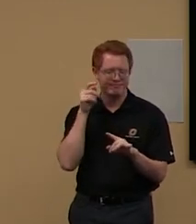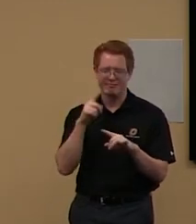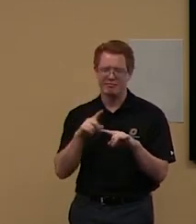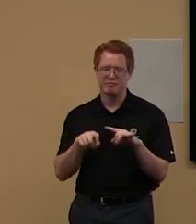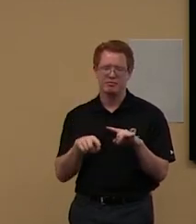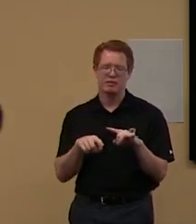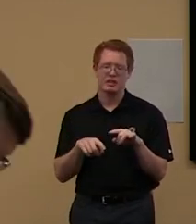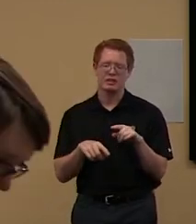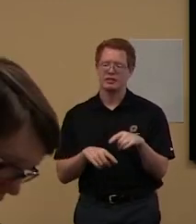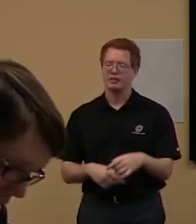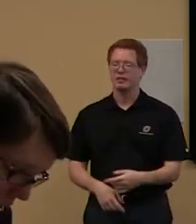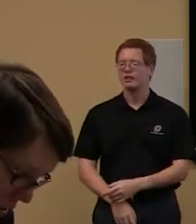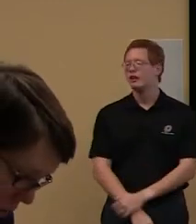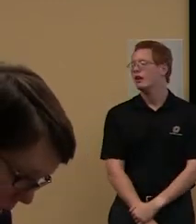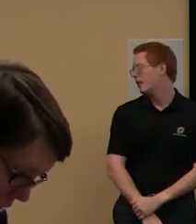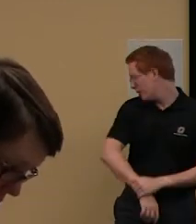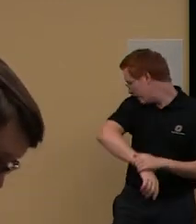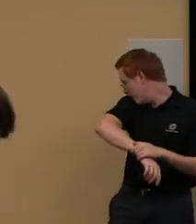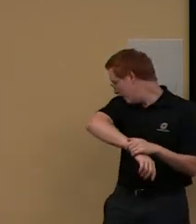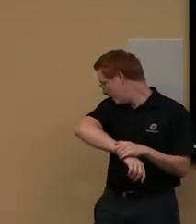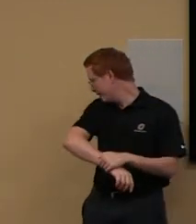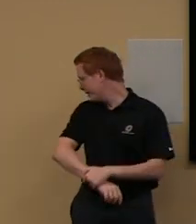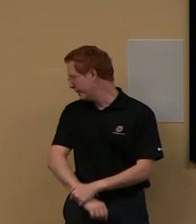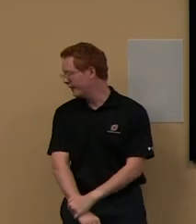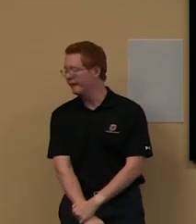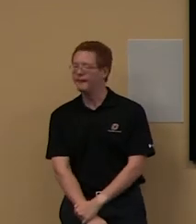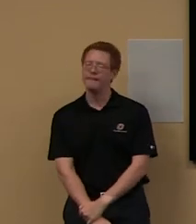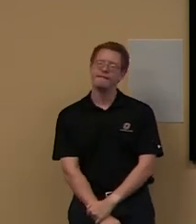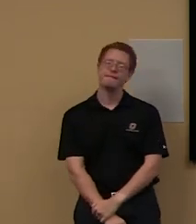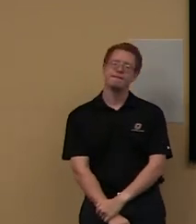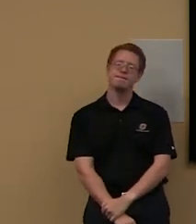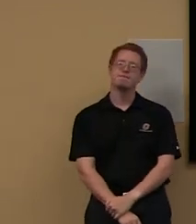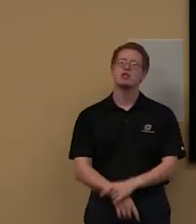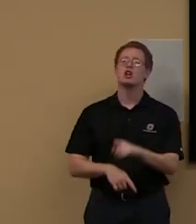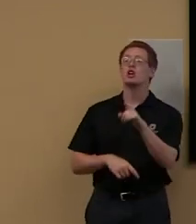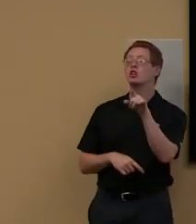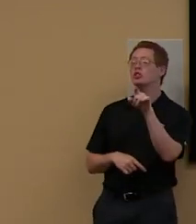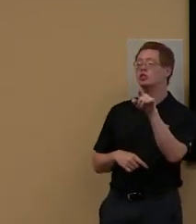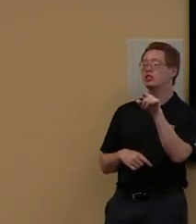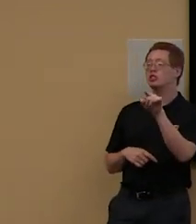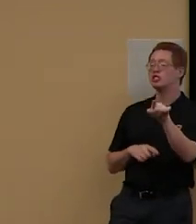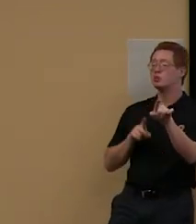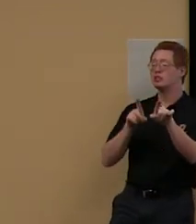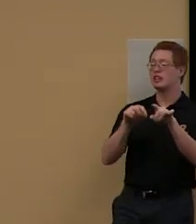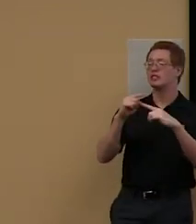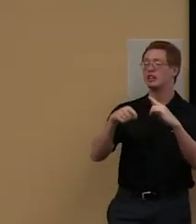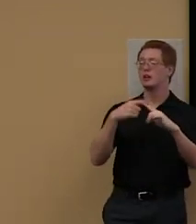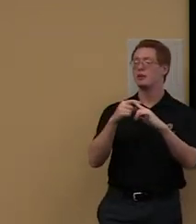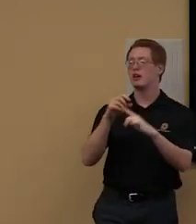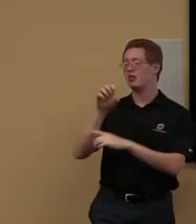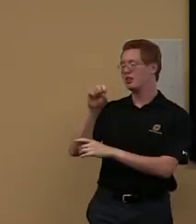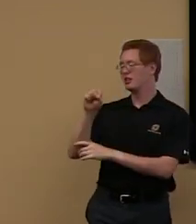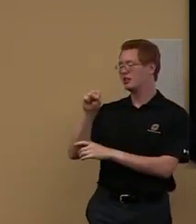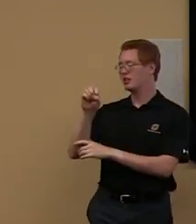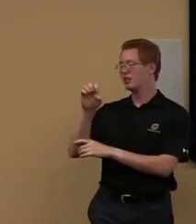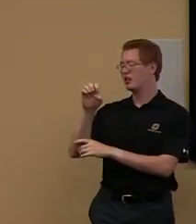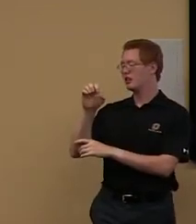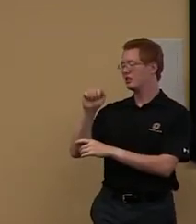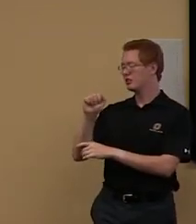to sort of, can you, let's go back to the main page. She is, um, asking about Safari, um, textbook, or,